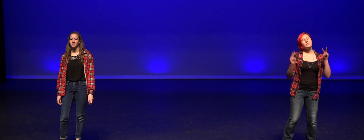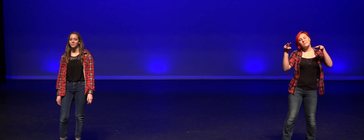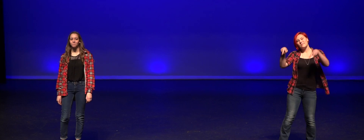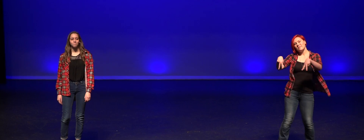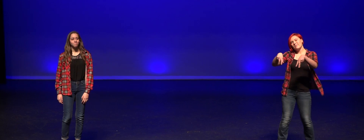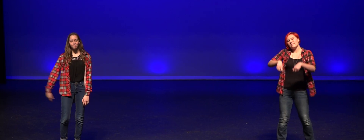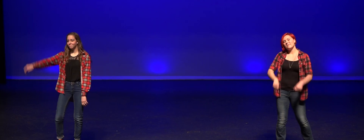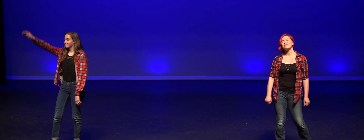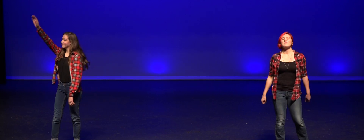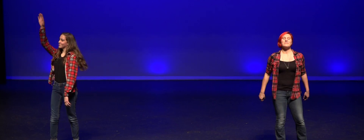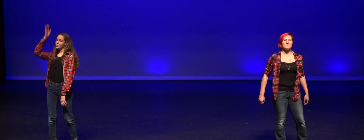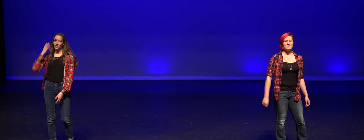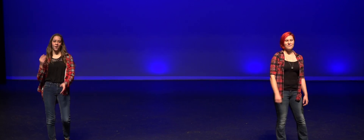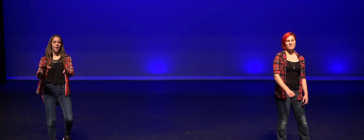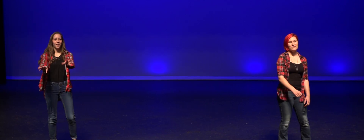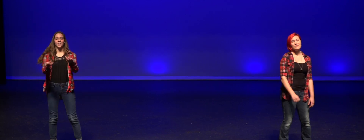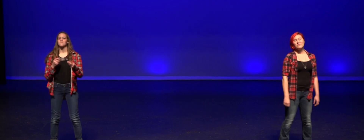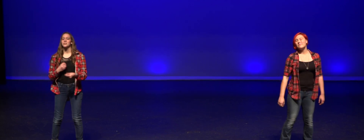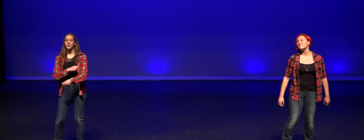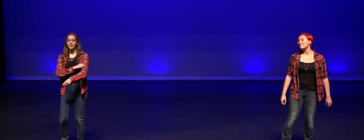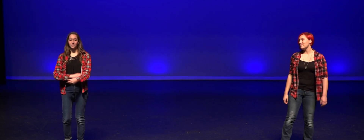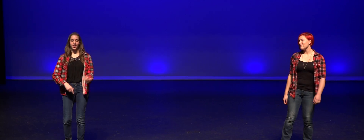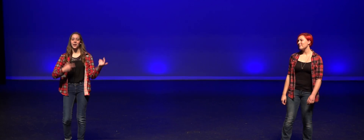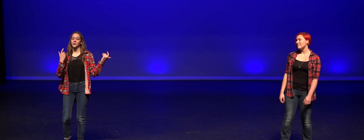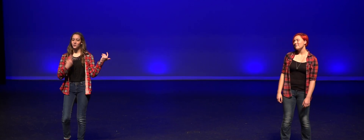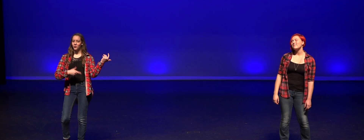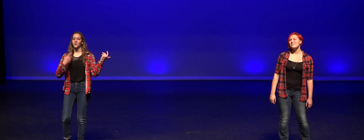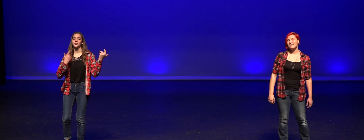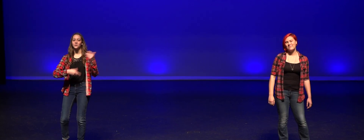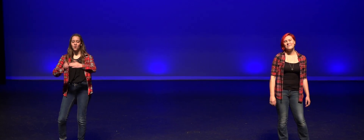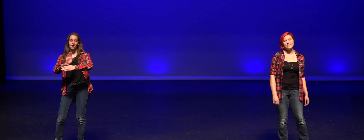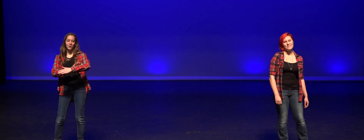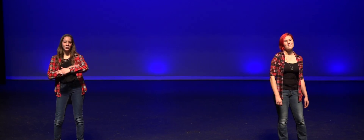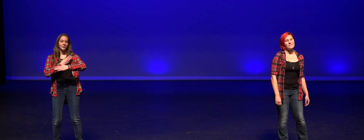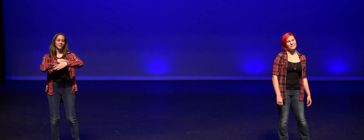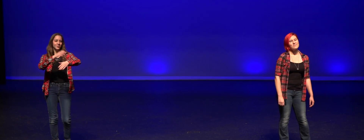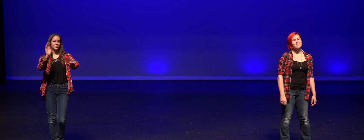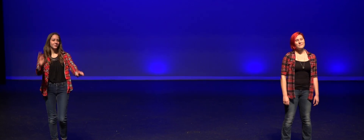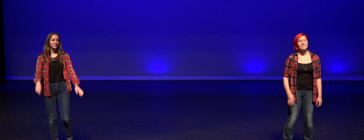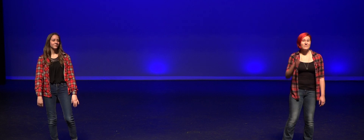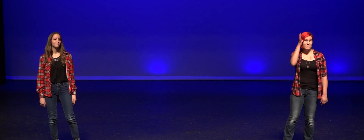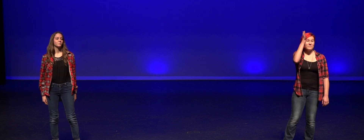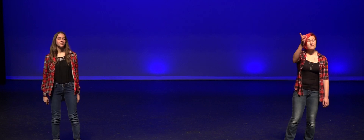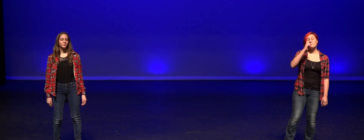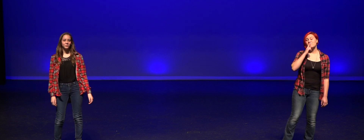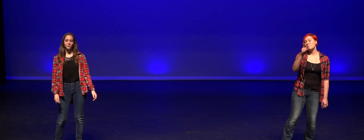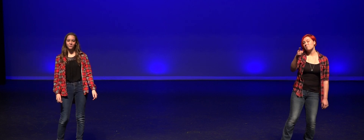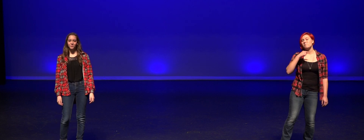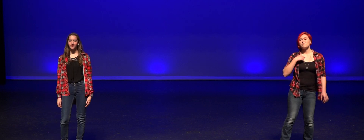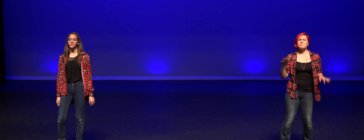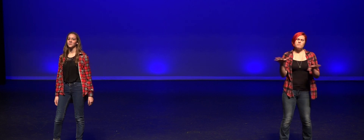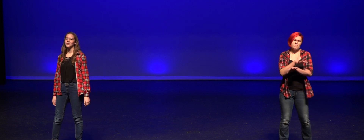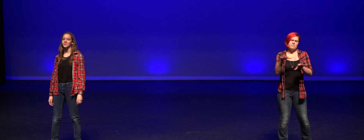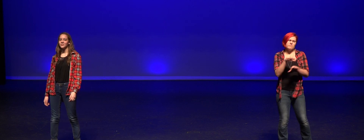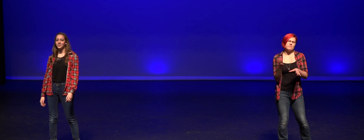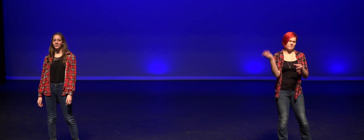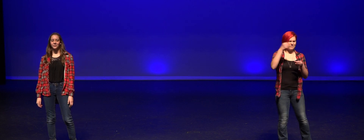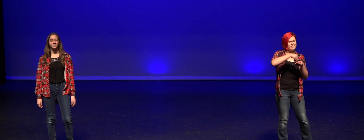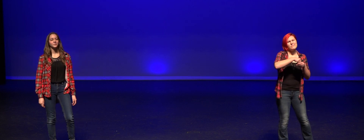And upon God gave me a stage, a guitar, and a song My daddy told me, son, don't